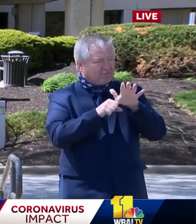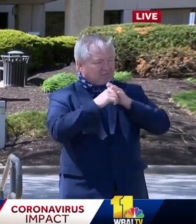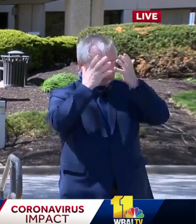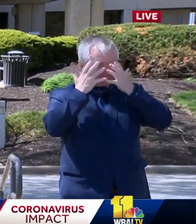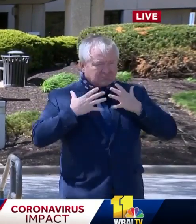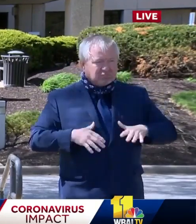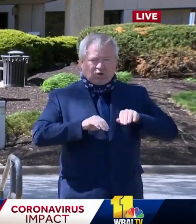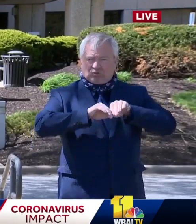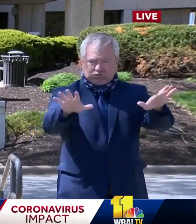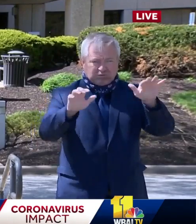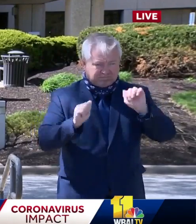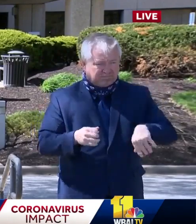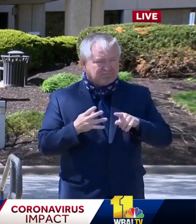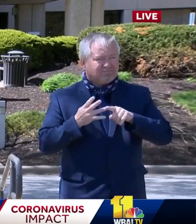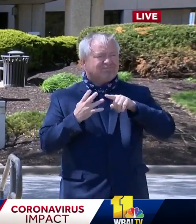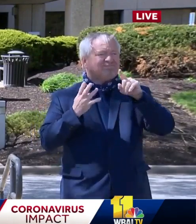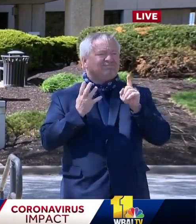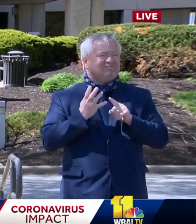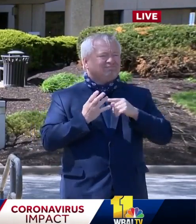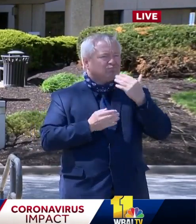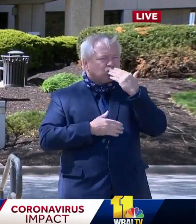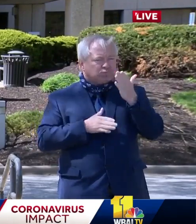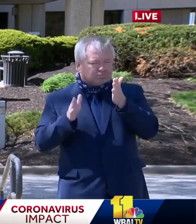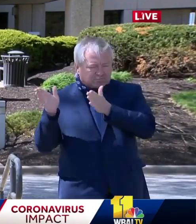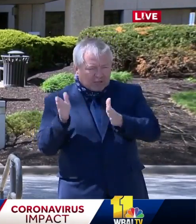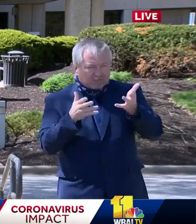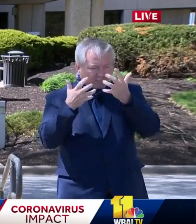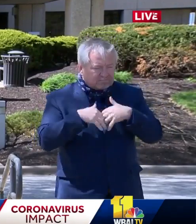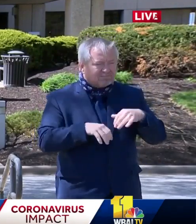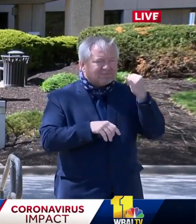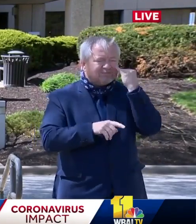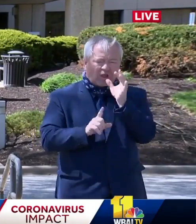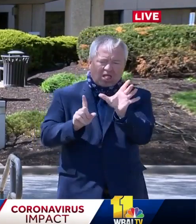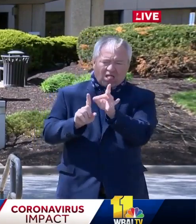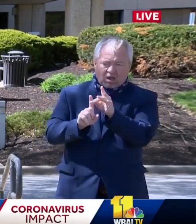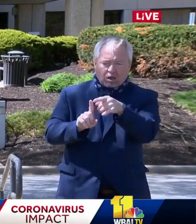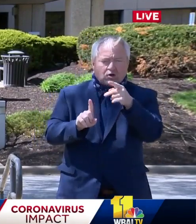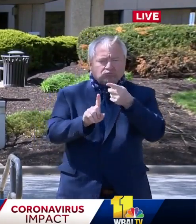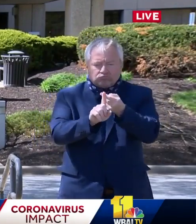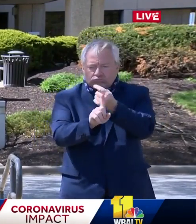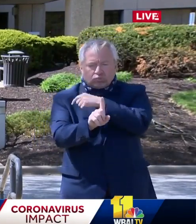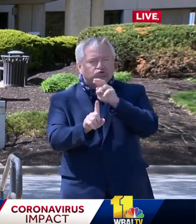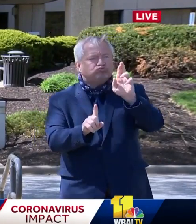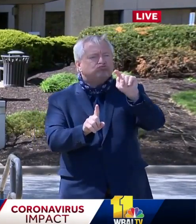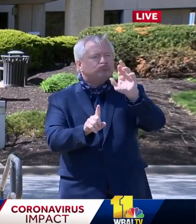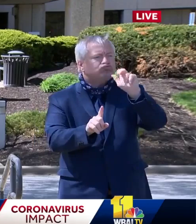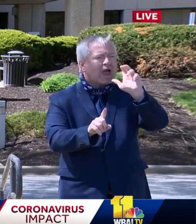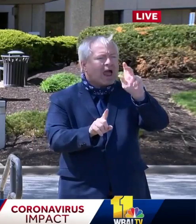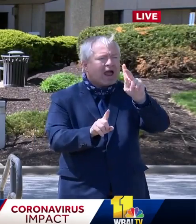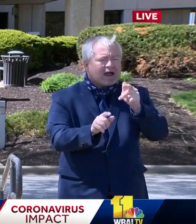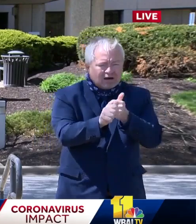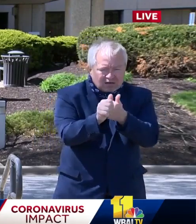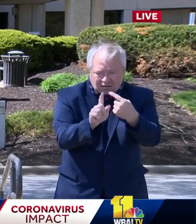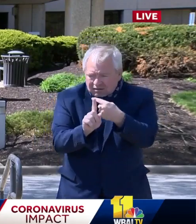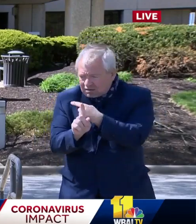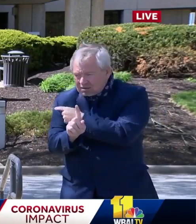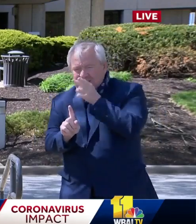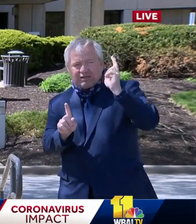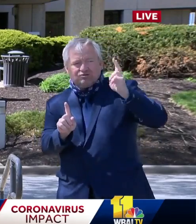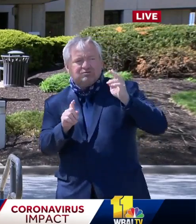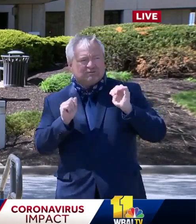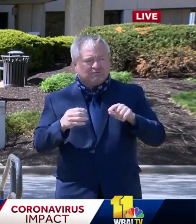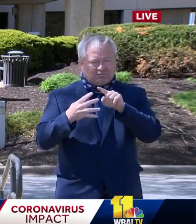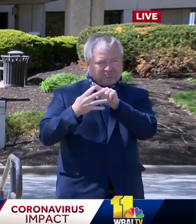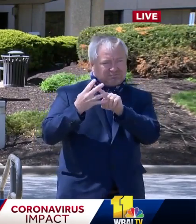contact tracing operation. Our teams have been making significant progress in each of these criteria.